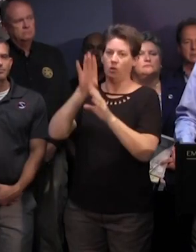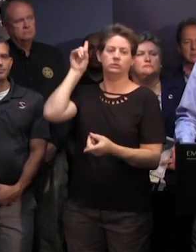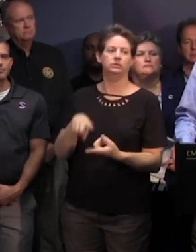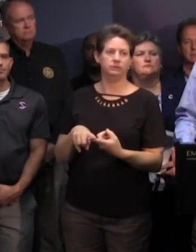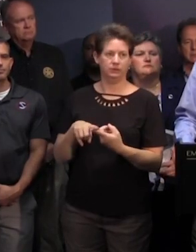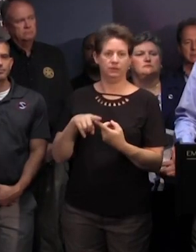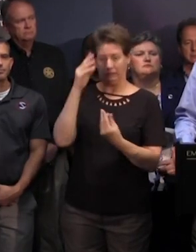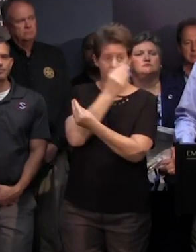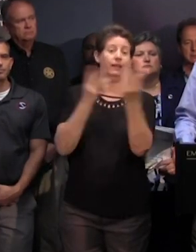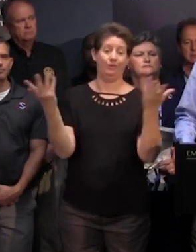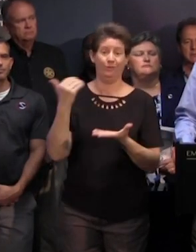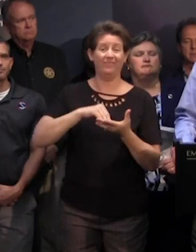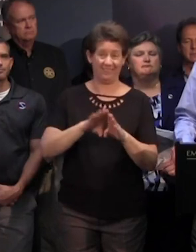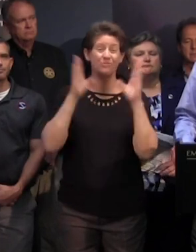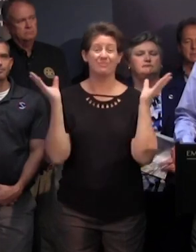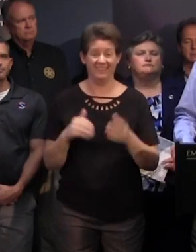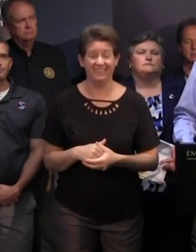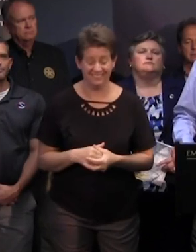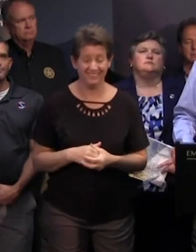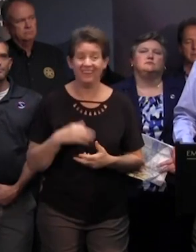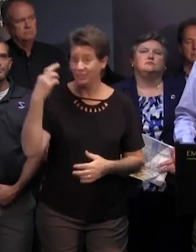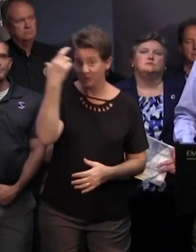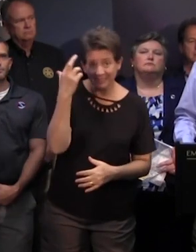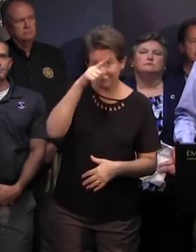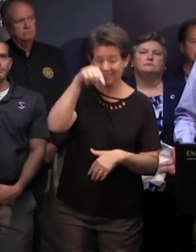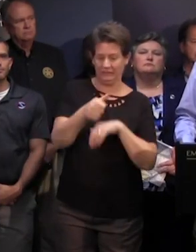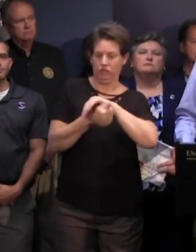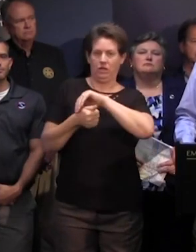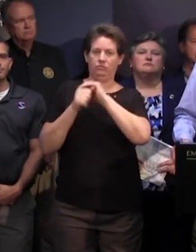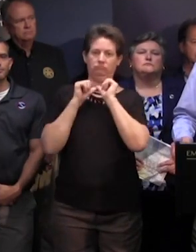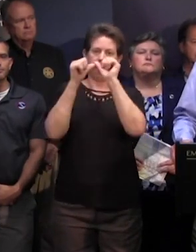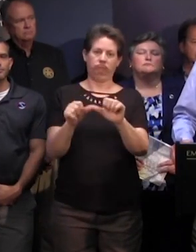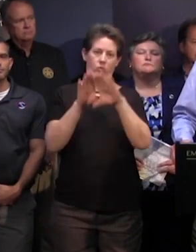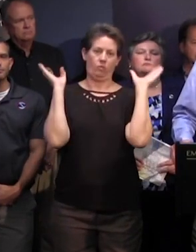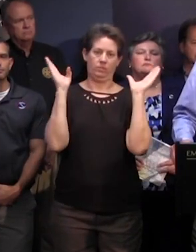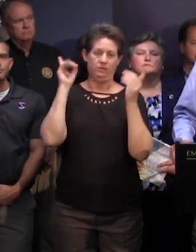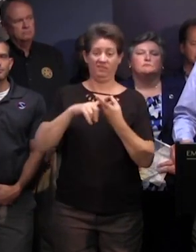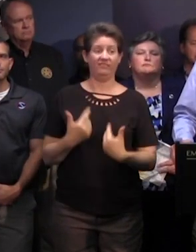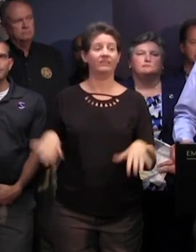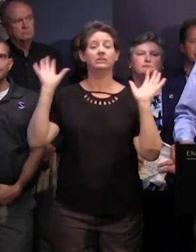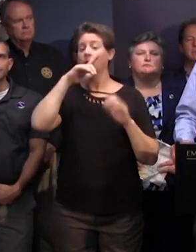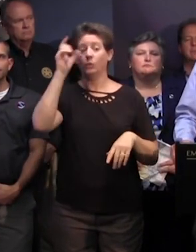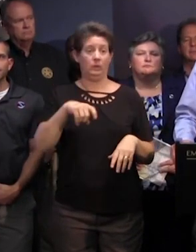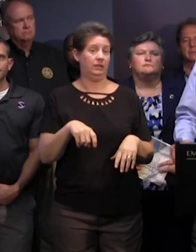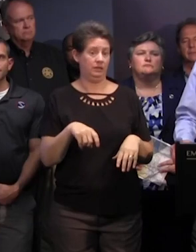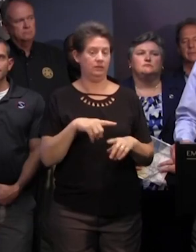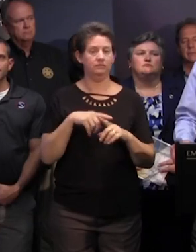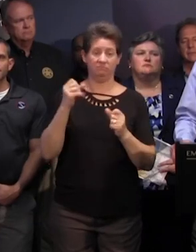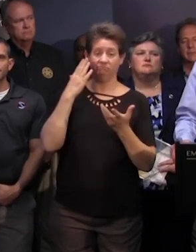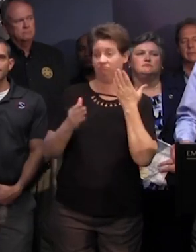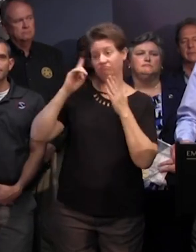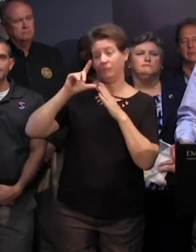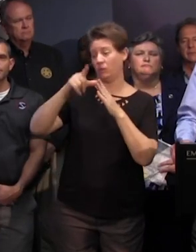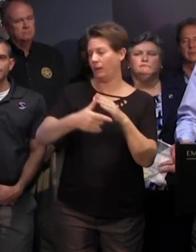and until further notice as the shelters will remain open uh until we don't need them anymore but it may be a